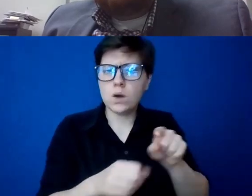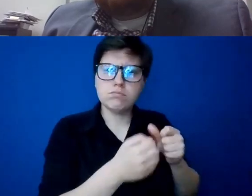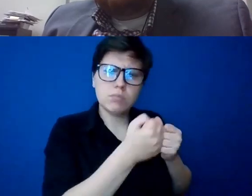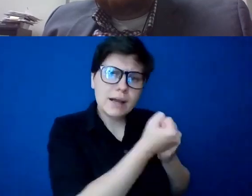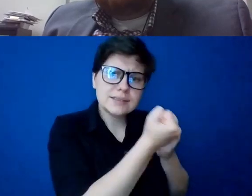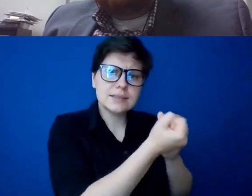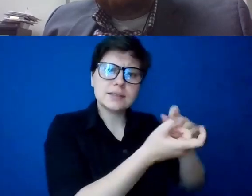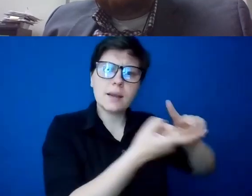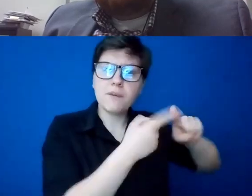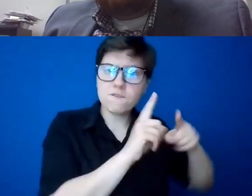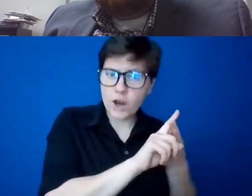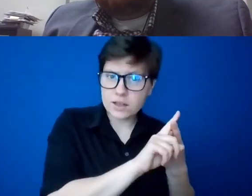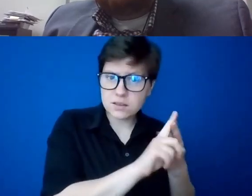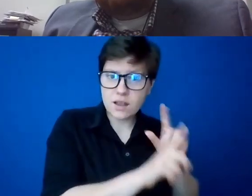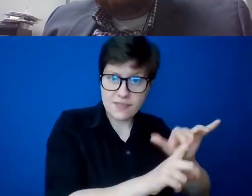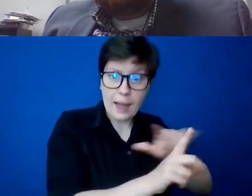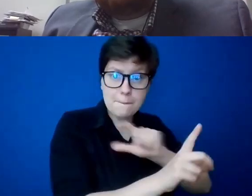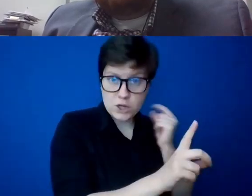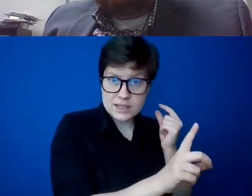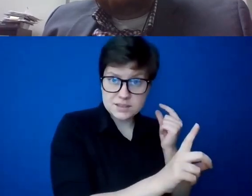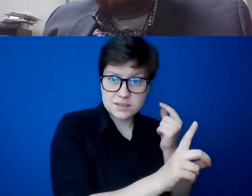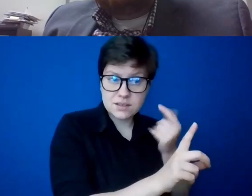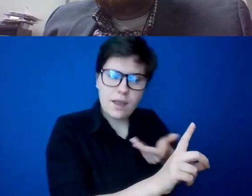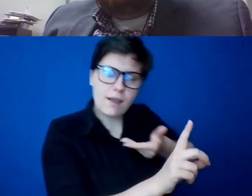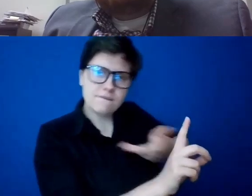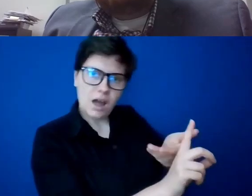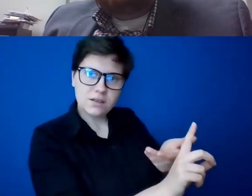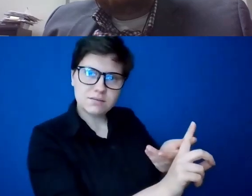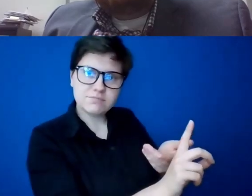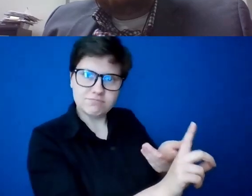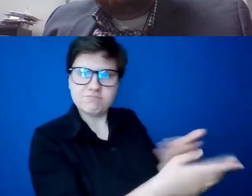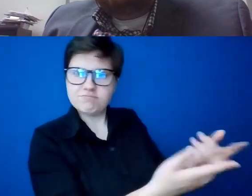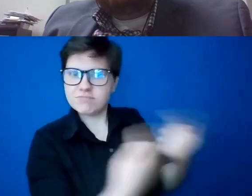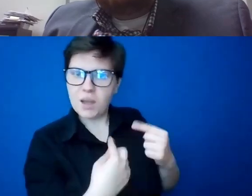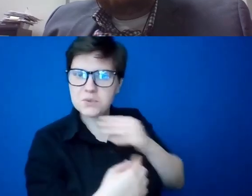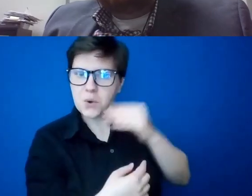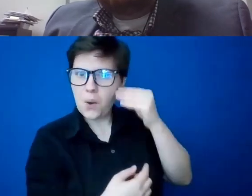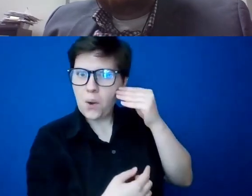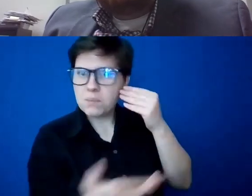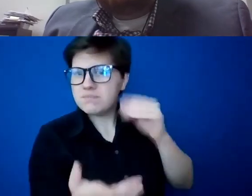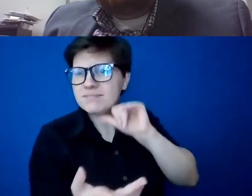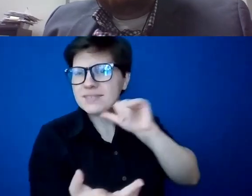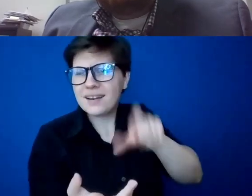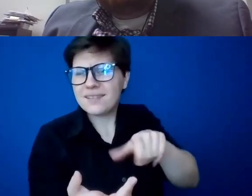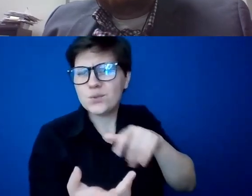priest in your parish and invite him to come, uh, to your home? Doesn't have to even be for a meal, but to have some